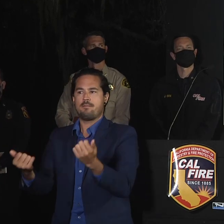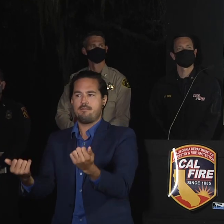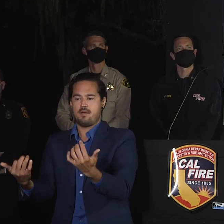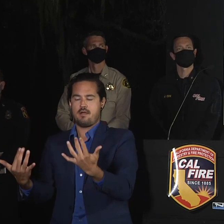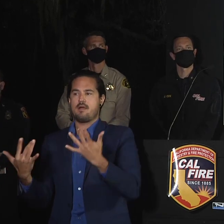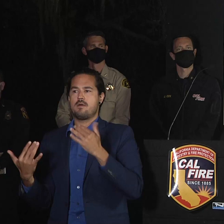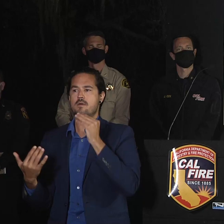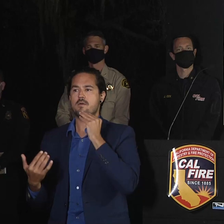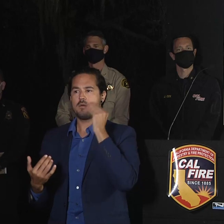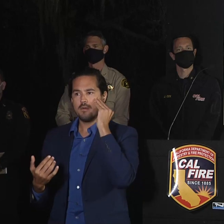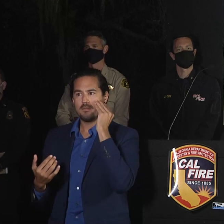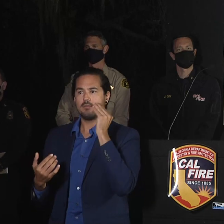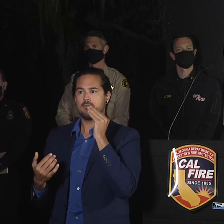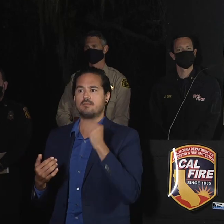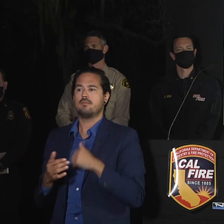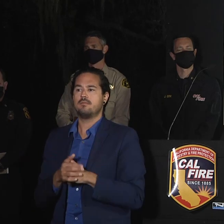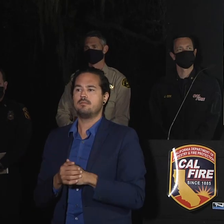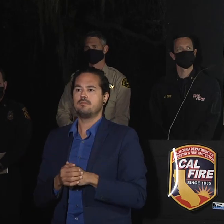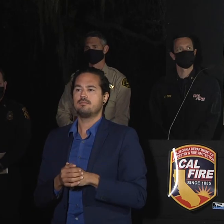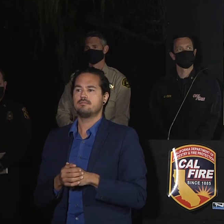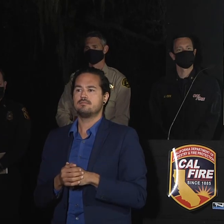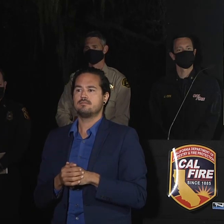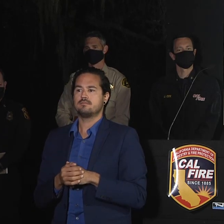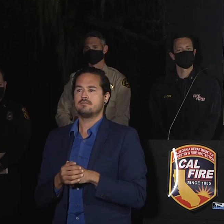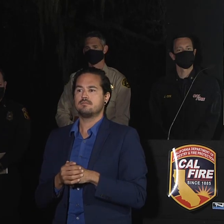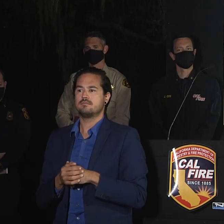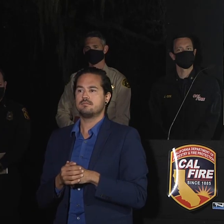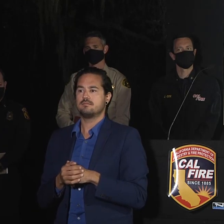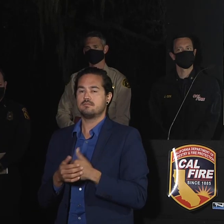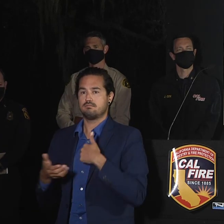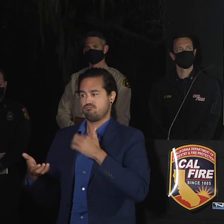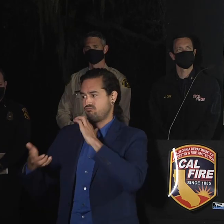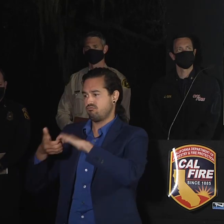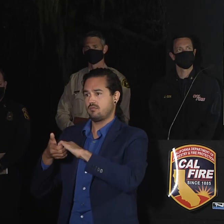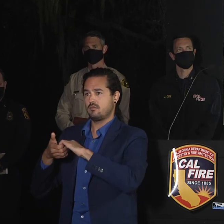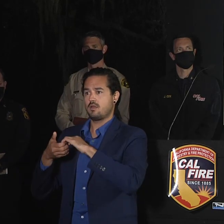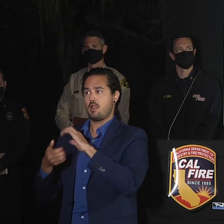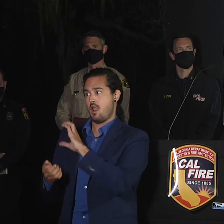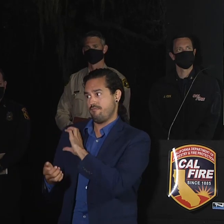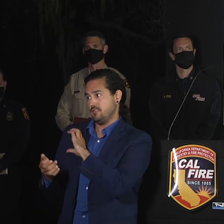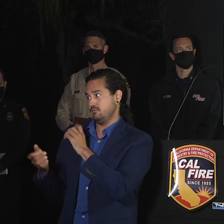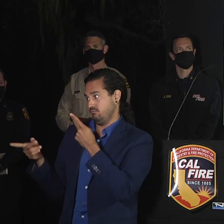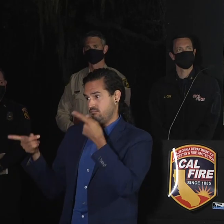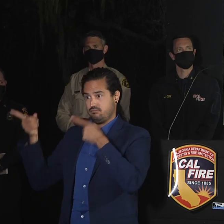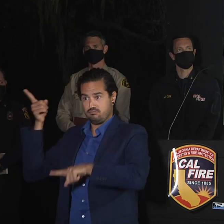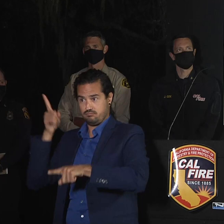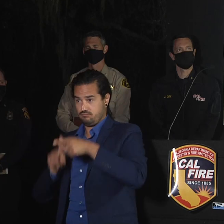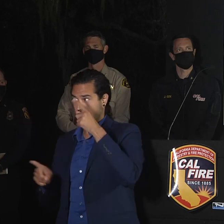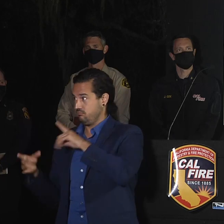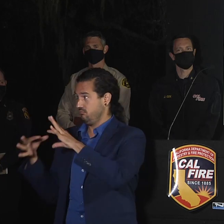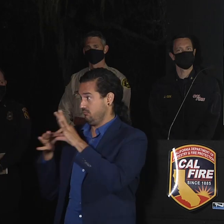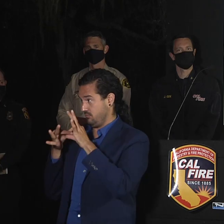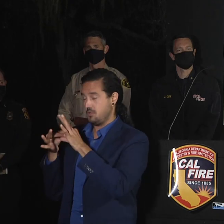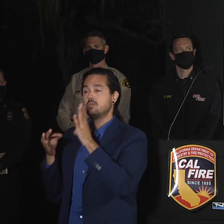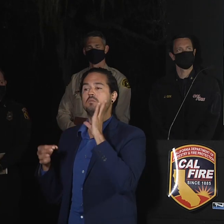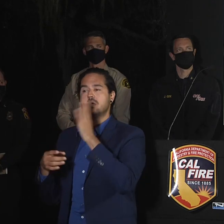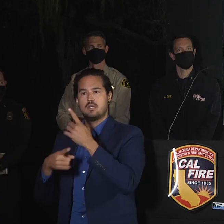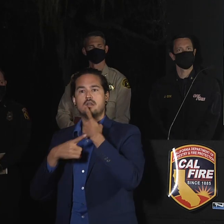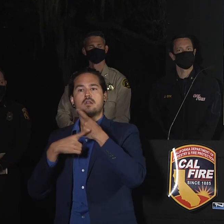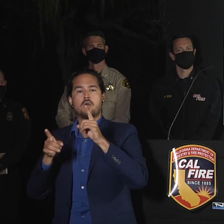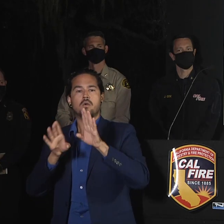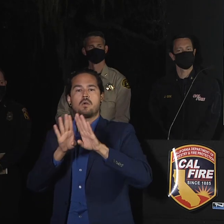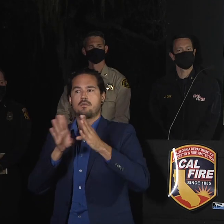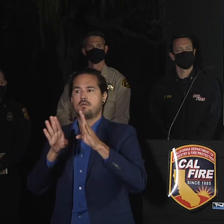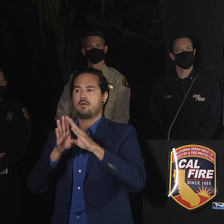our law enforcement partners. Obviously you heard it needs to be a coordinated and methodical process. We need to